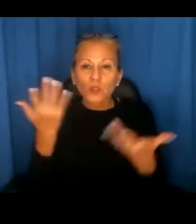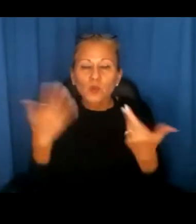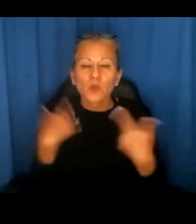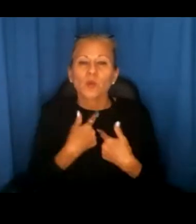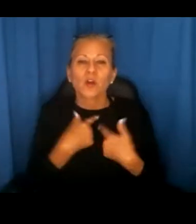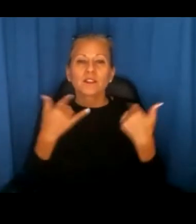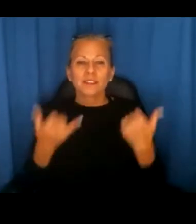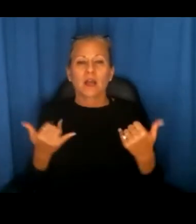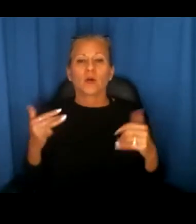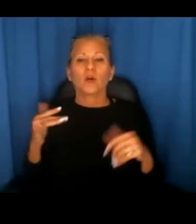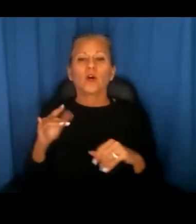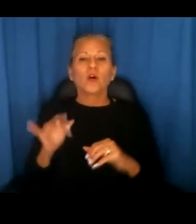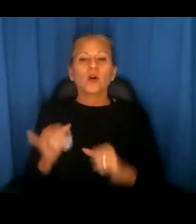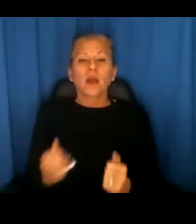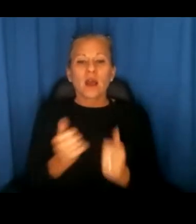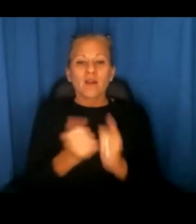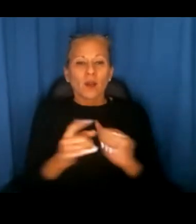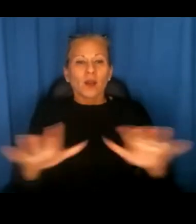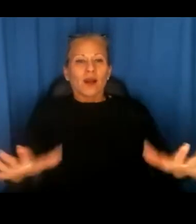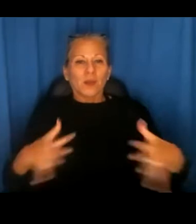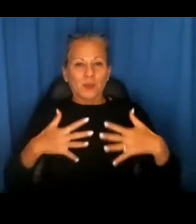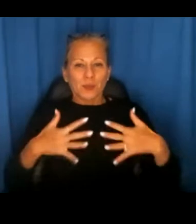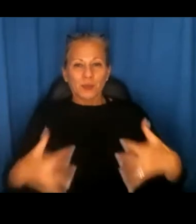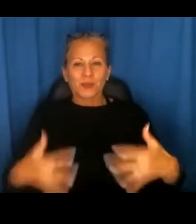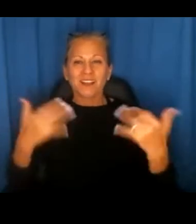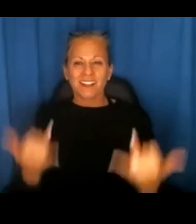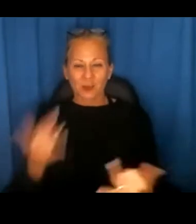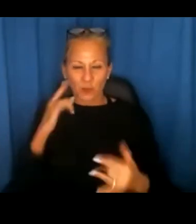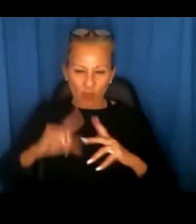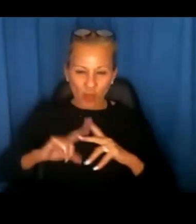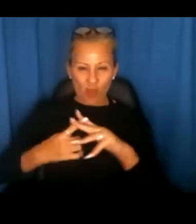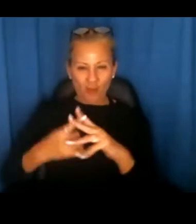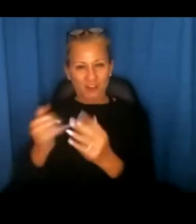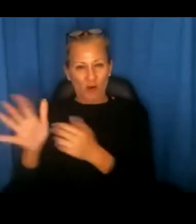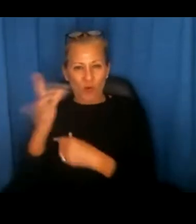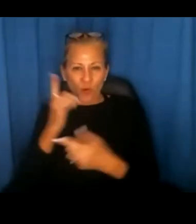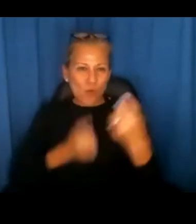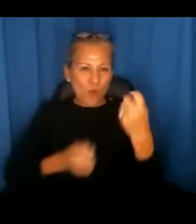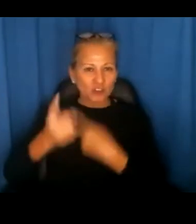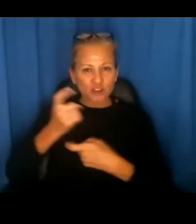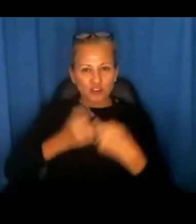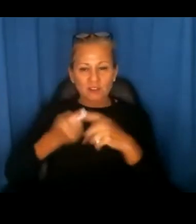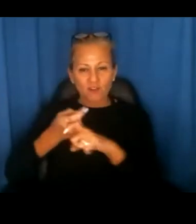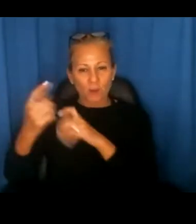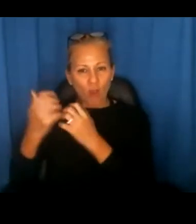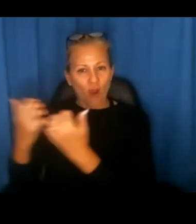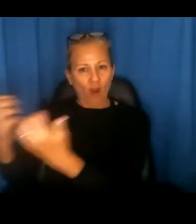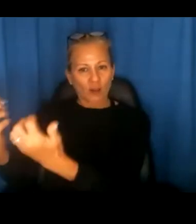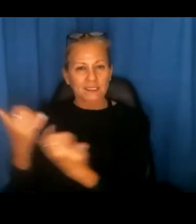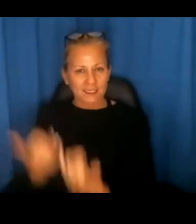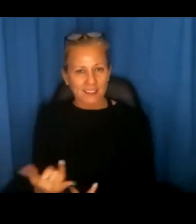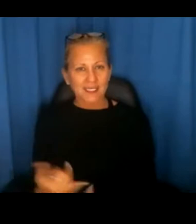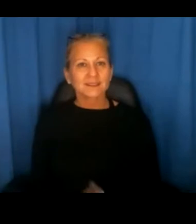reset for just a quick moment. Everybody take a deep breath and we're going to launch into some questions that have come from our audience here today.